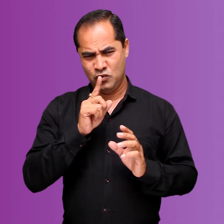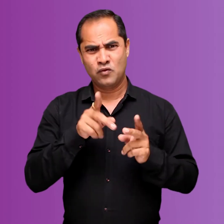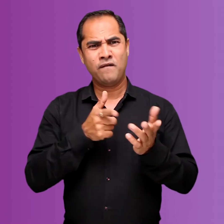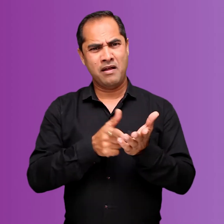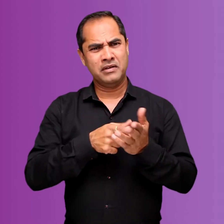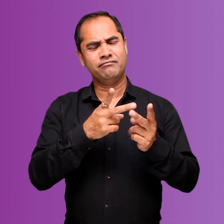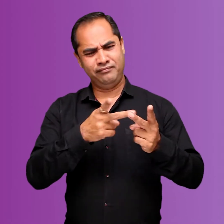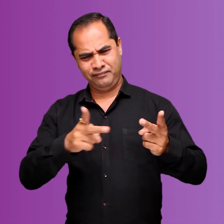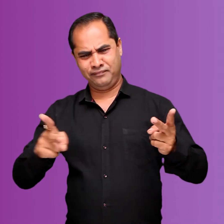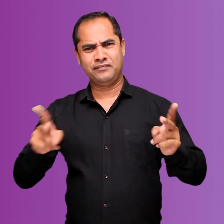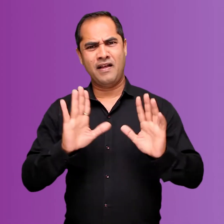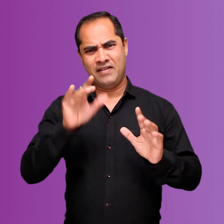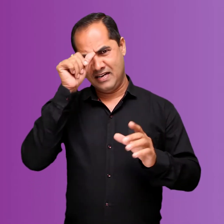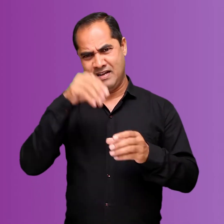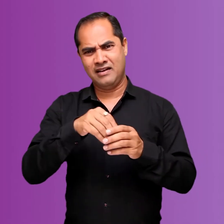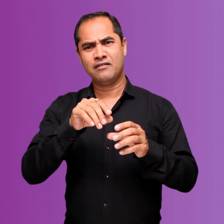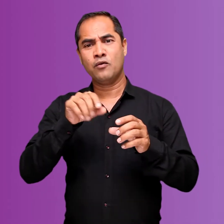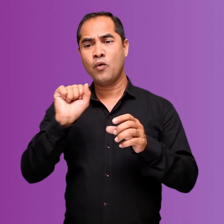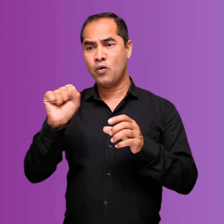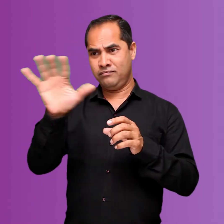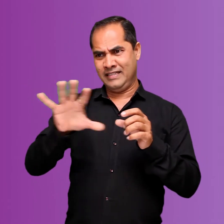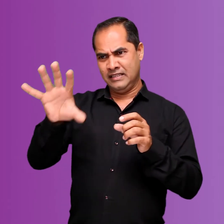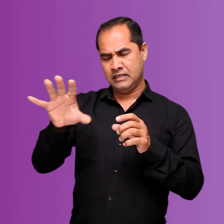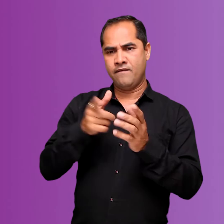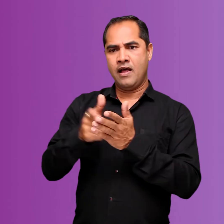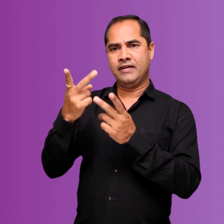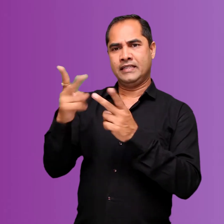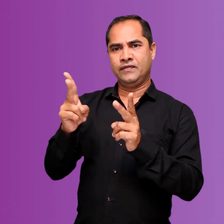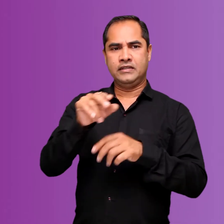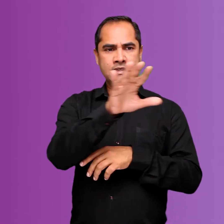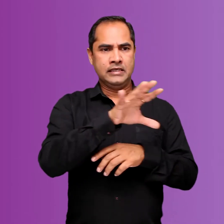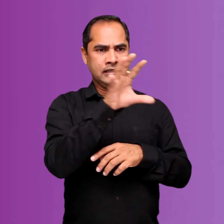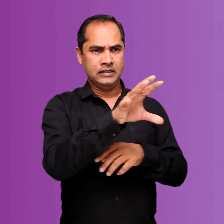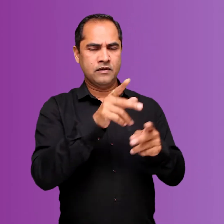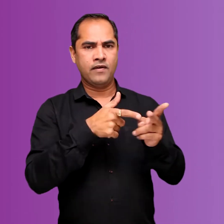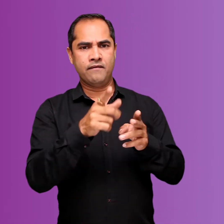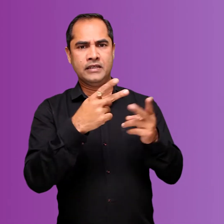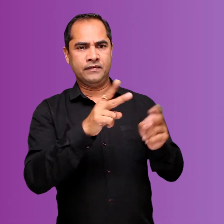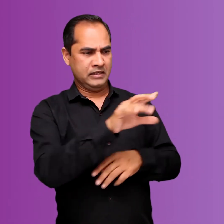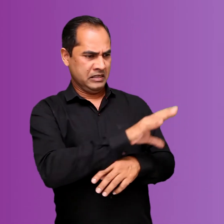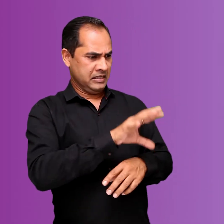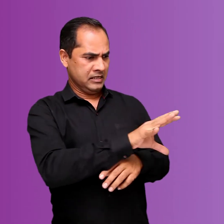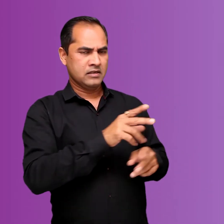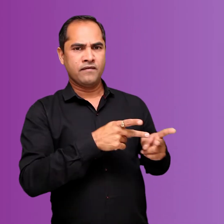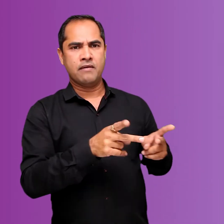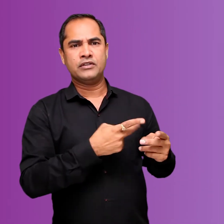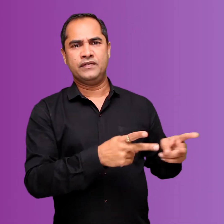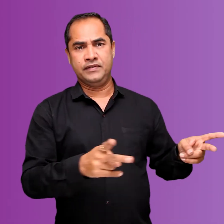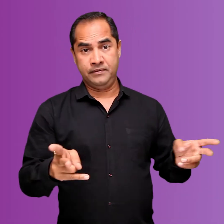Now let's look at different kinds of farming. There are a variety of farming systems in